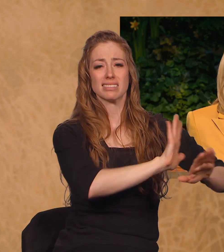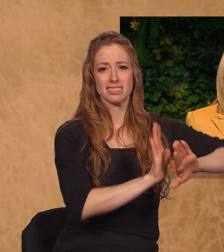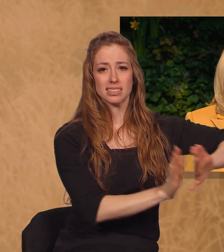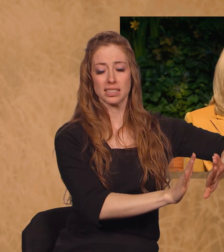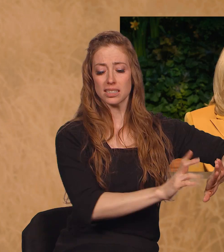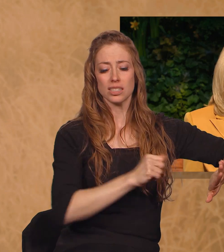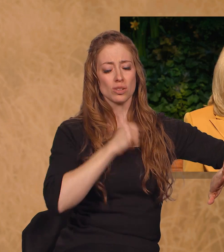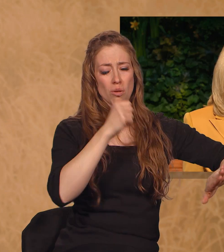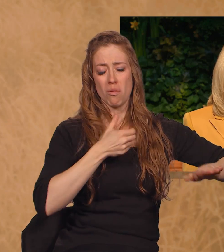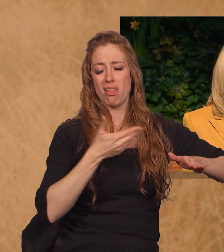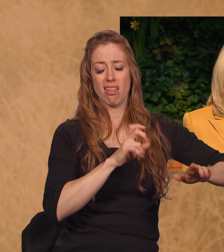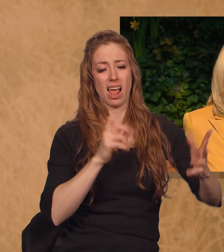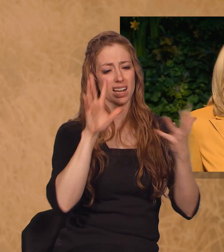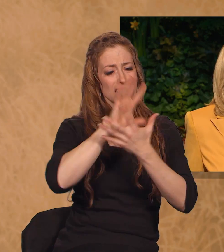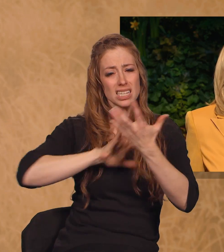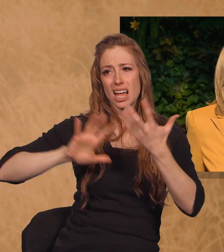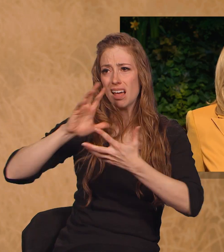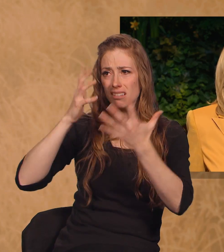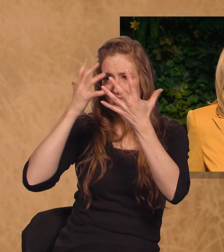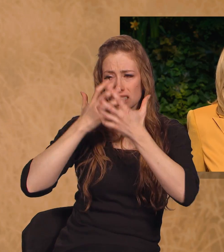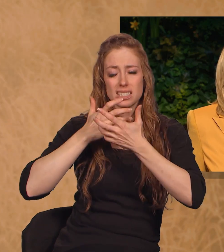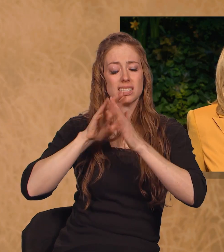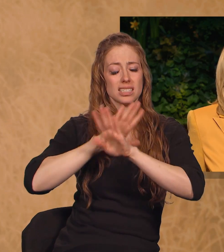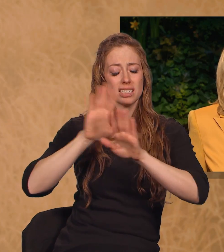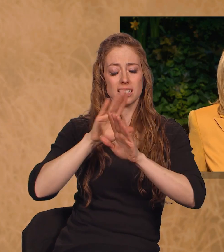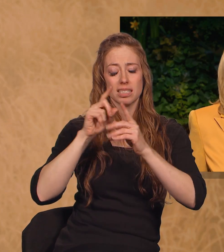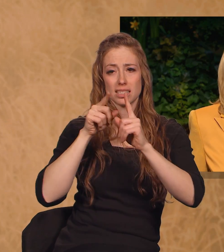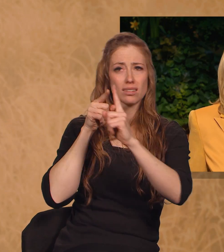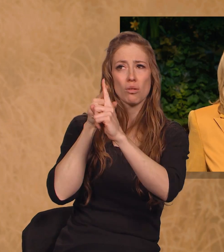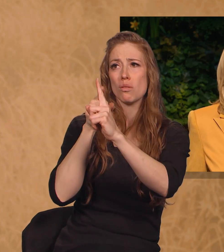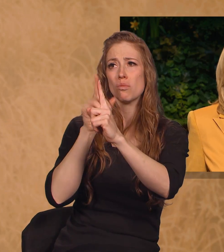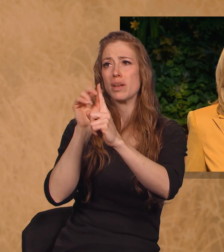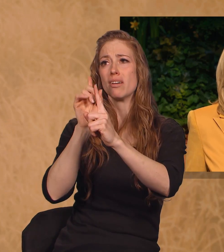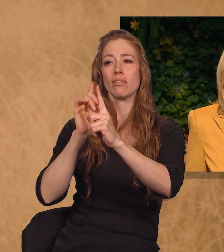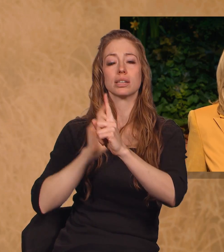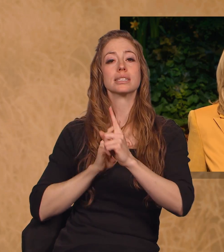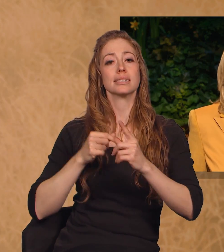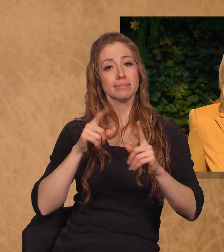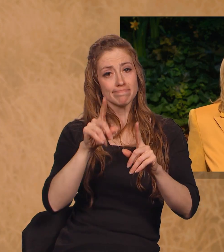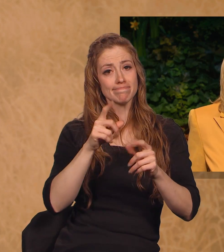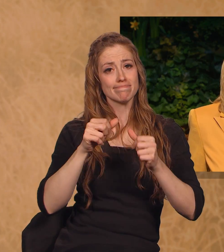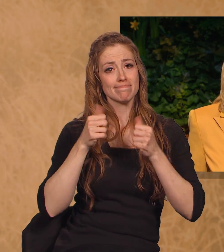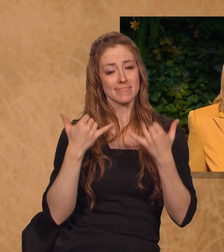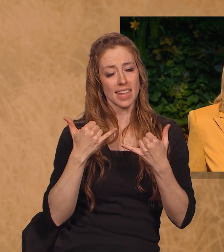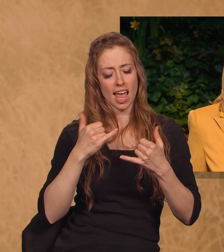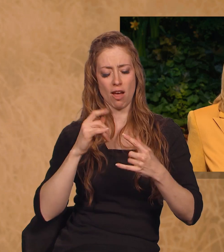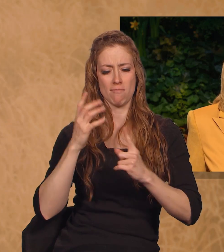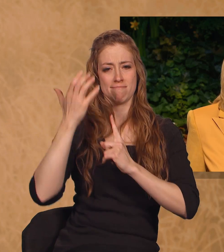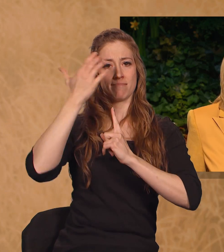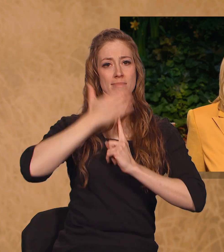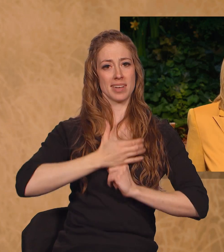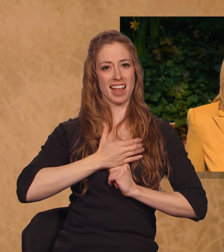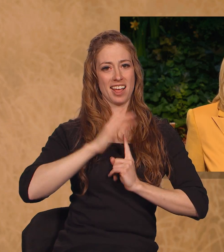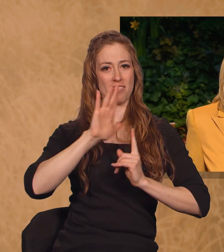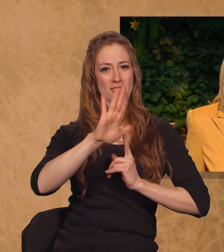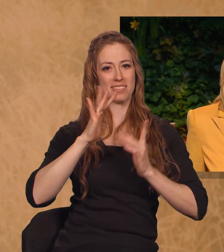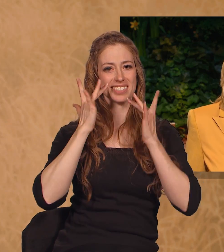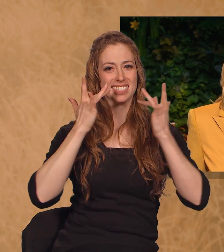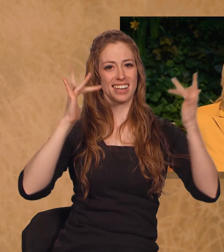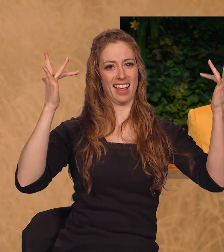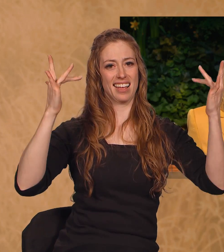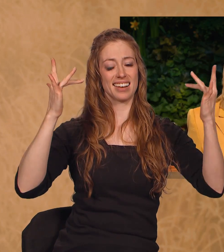moral pollution obscure your goals Be worthy to enter the temple now Put on your shiny